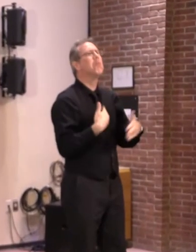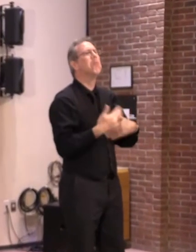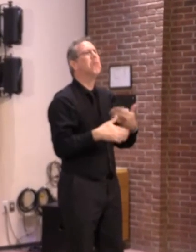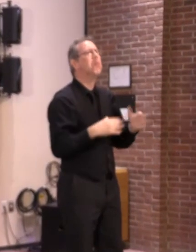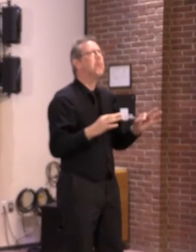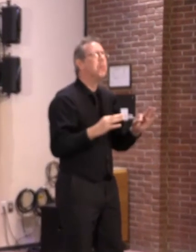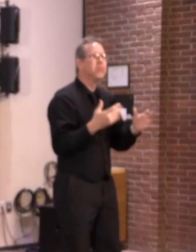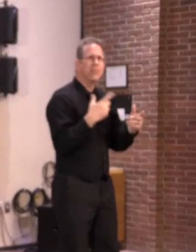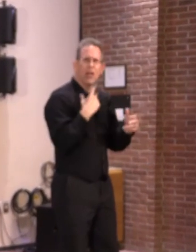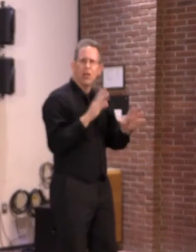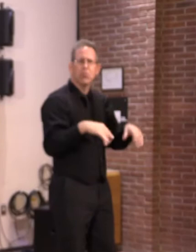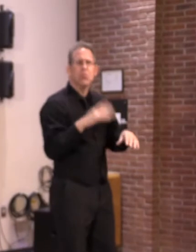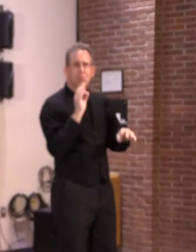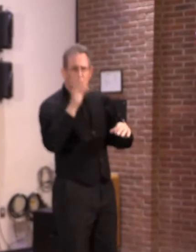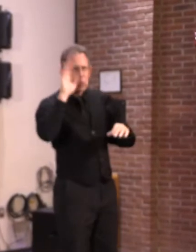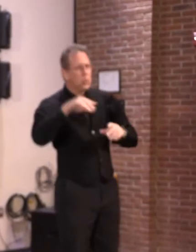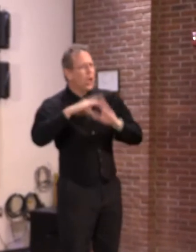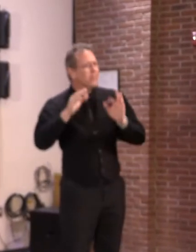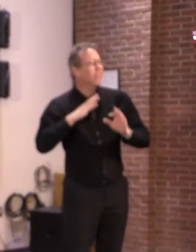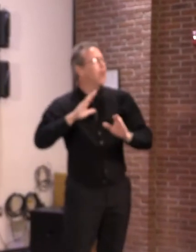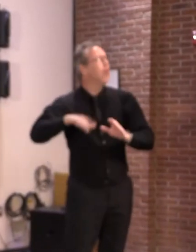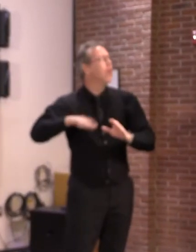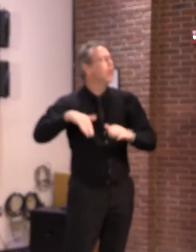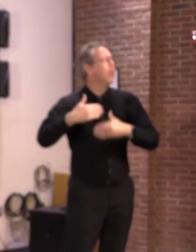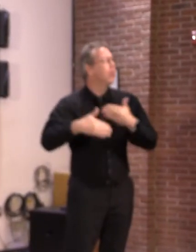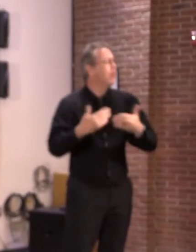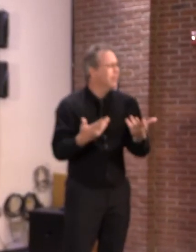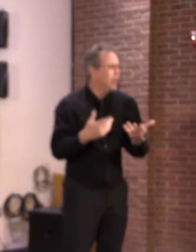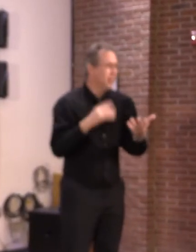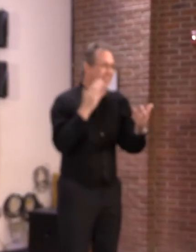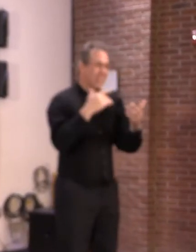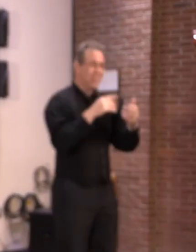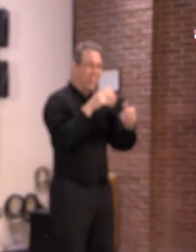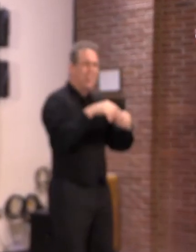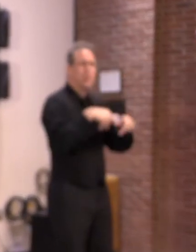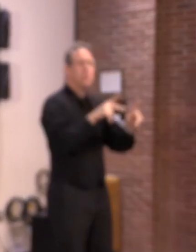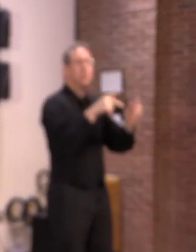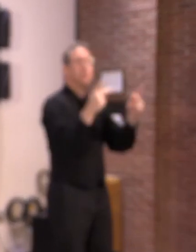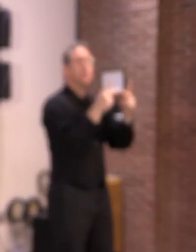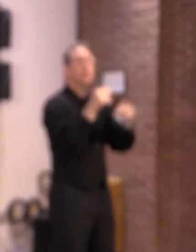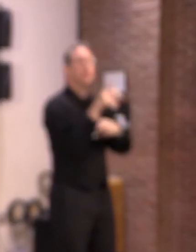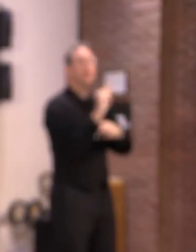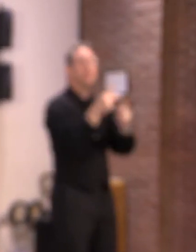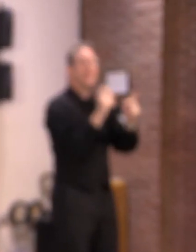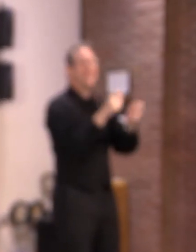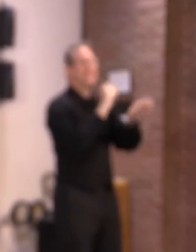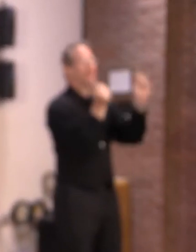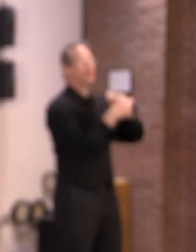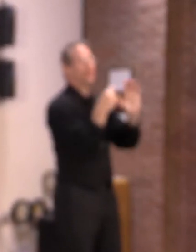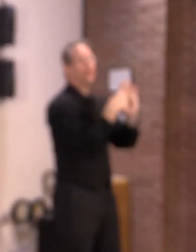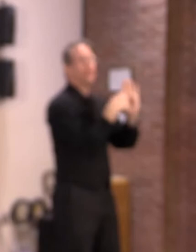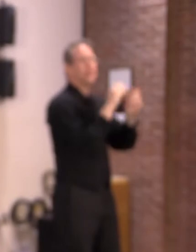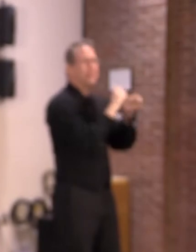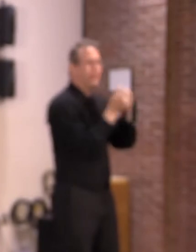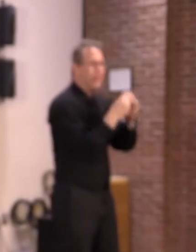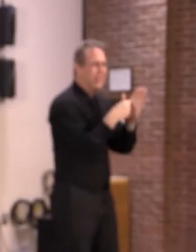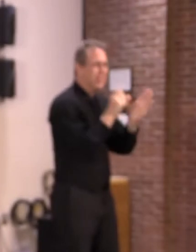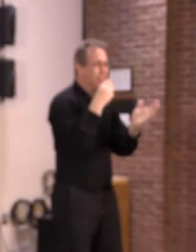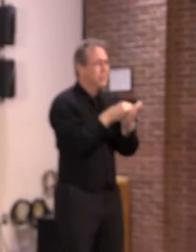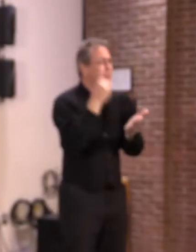And that's permit reform. There's no denying how difficult and expensive it is to build in Vermont.